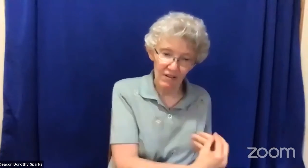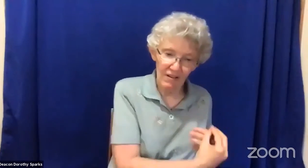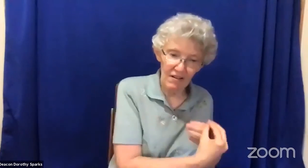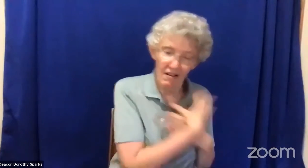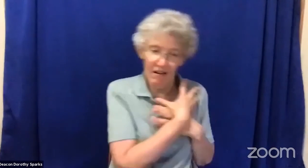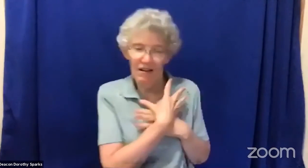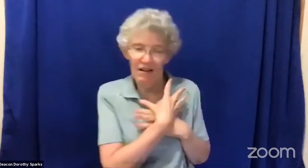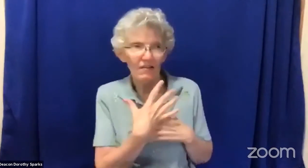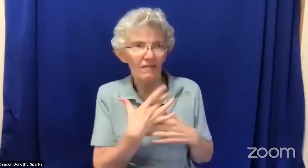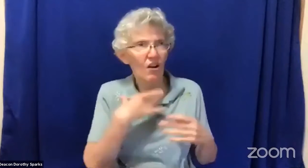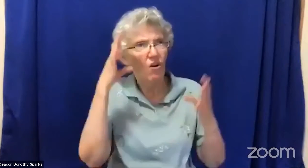fear